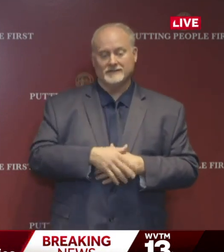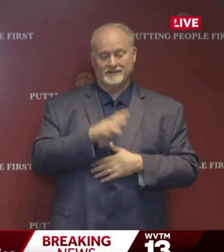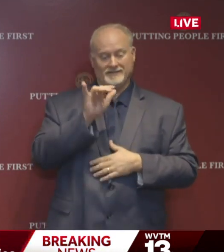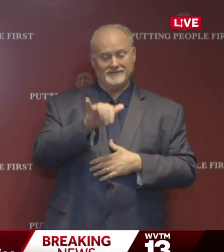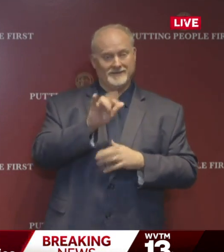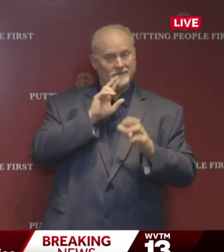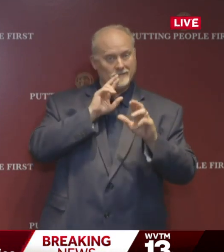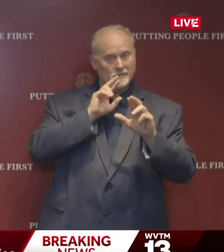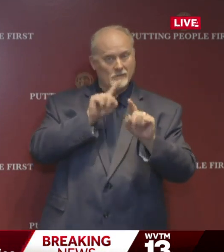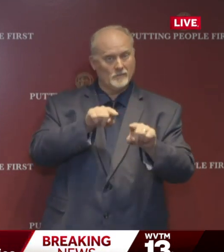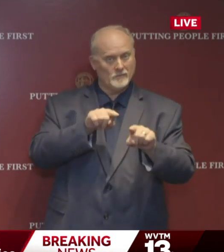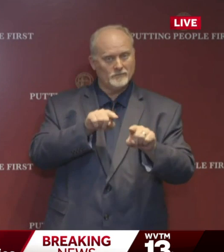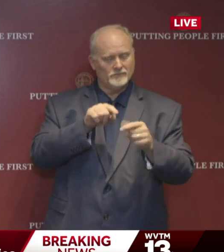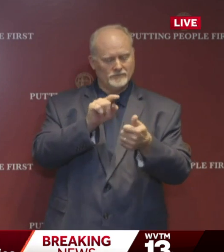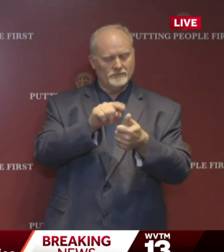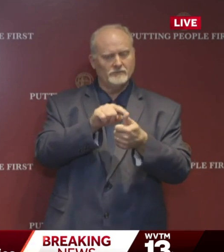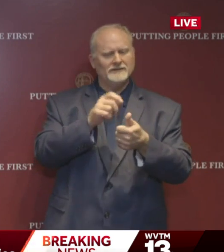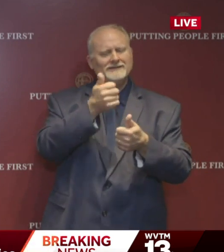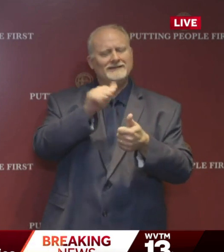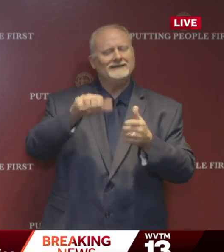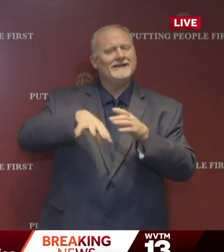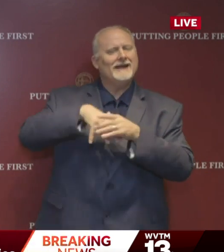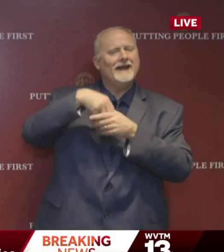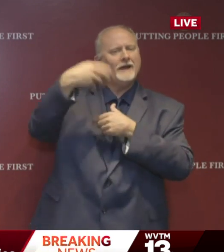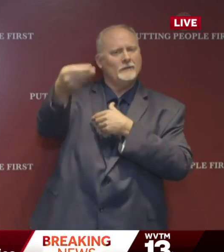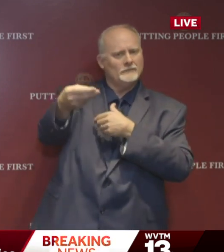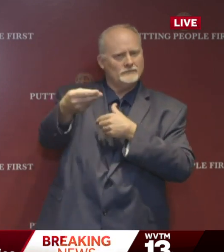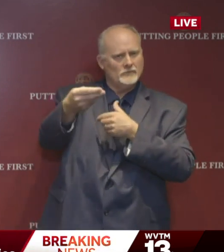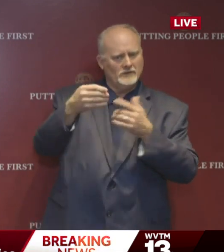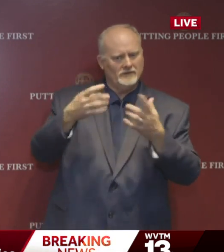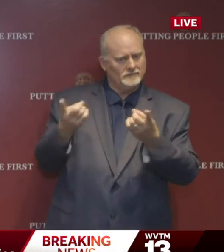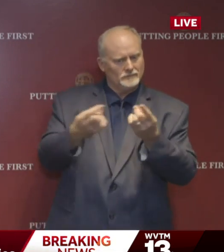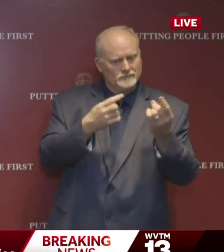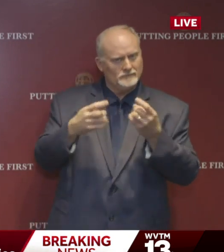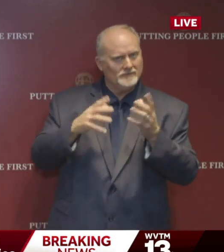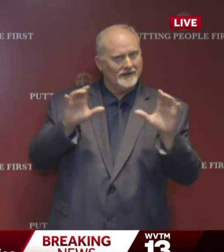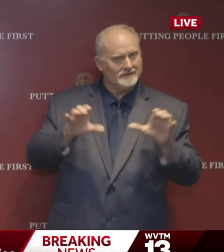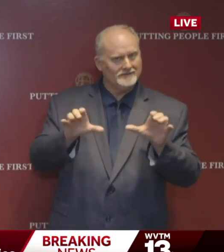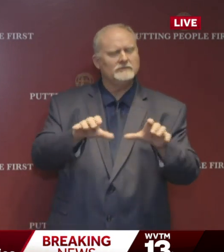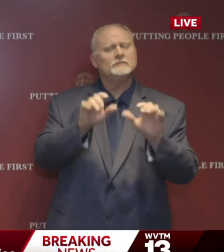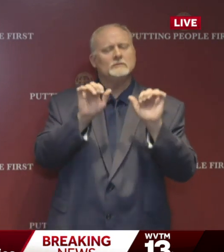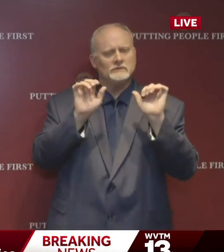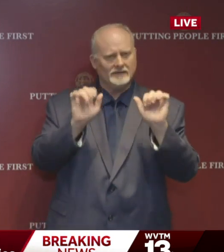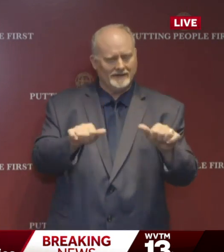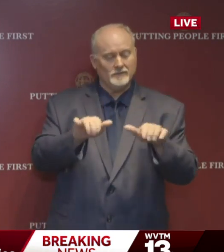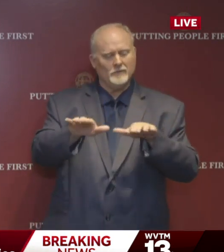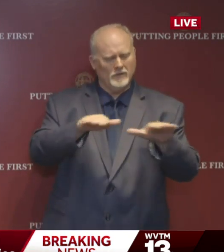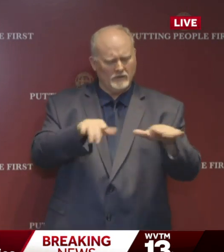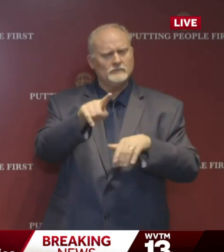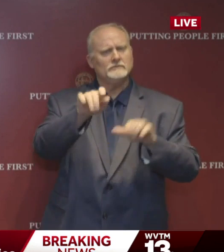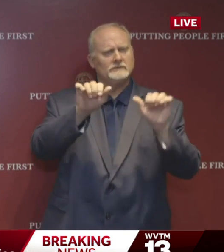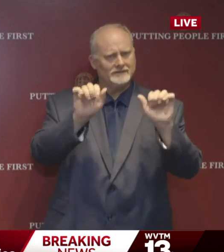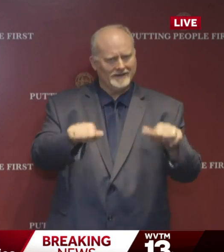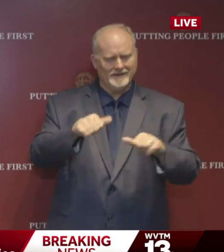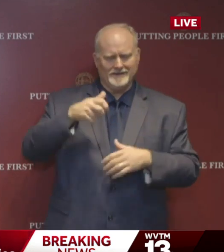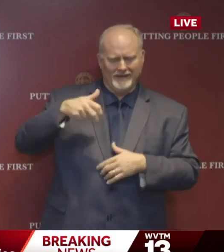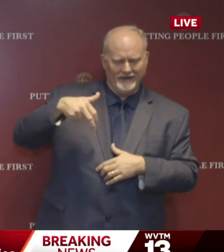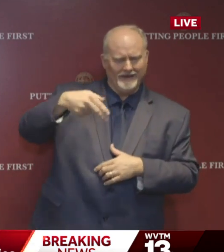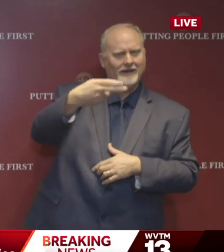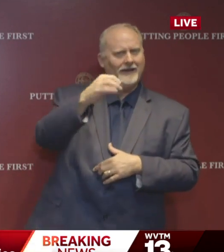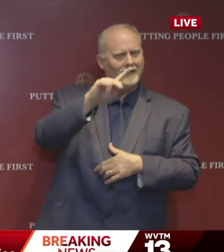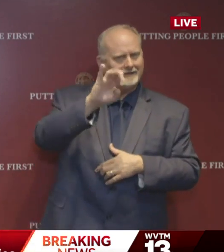order. Any outdoor activities can take place such as walking. Hiking,